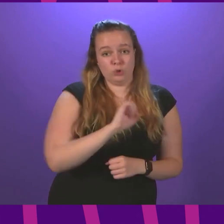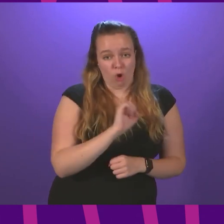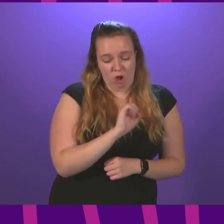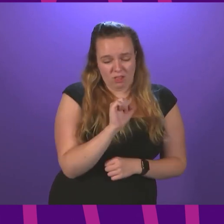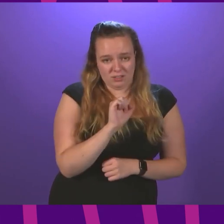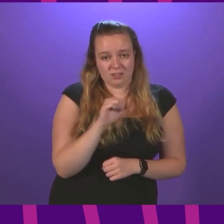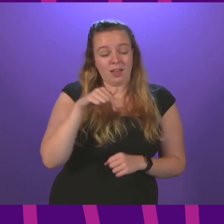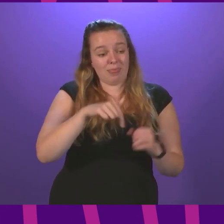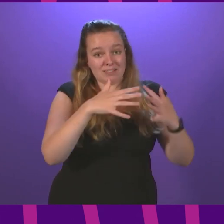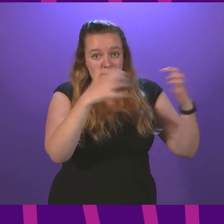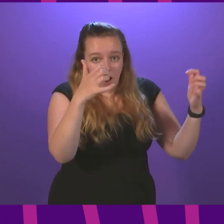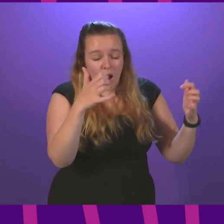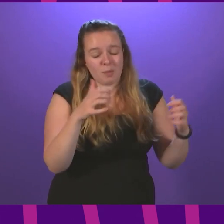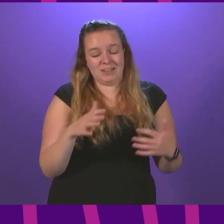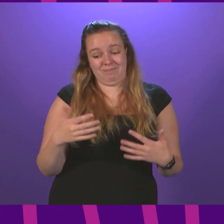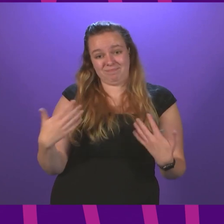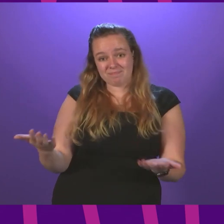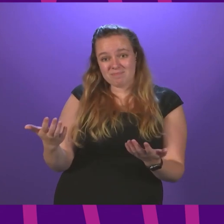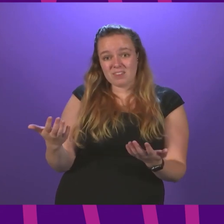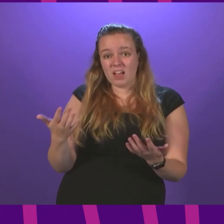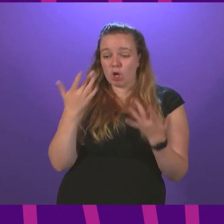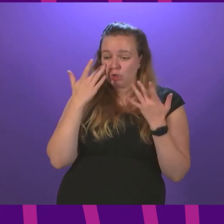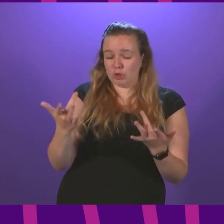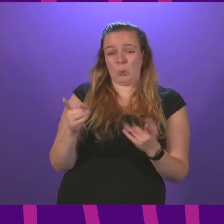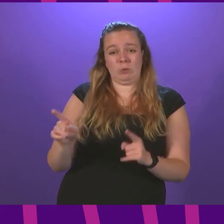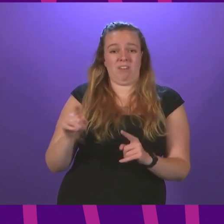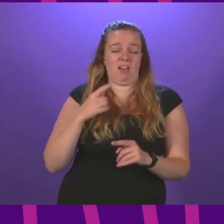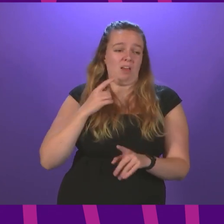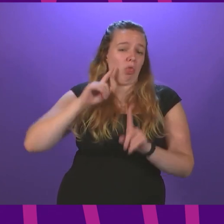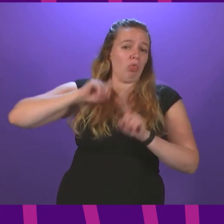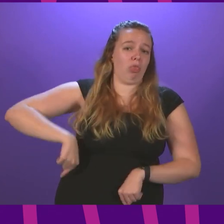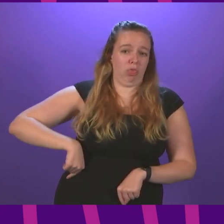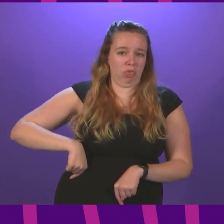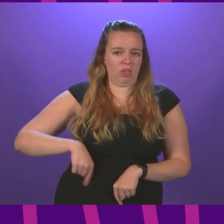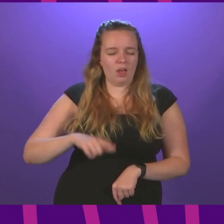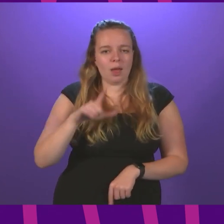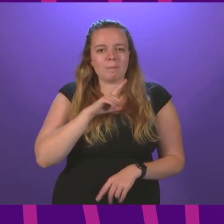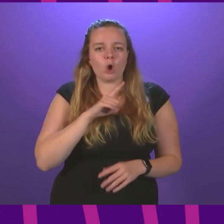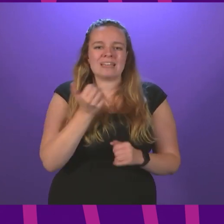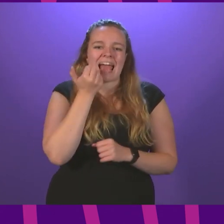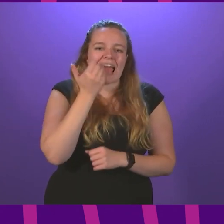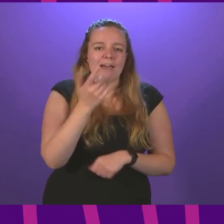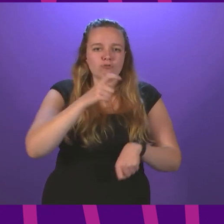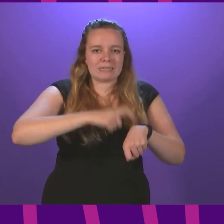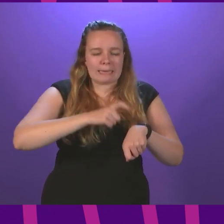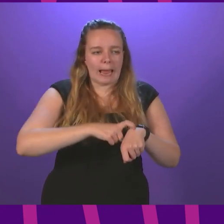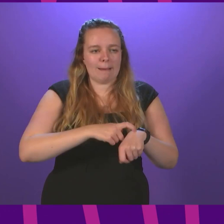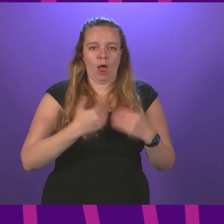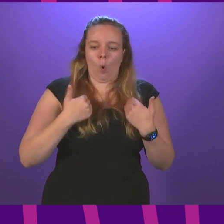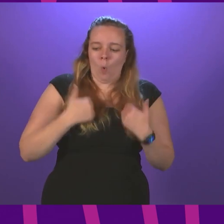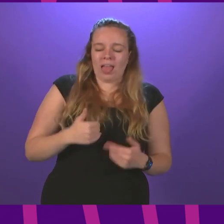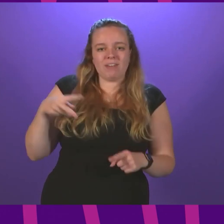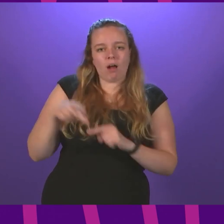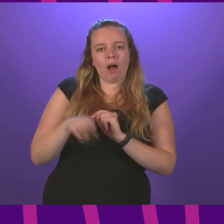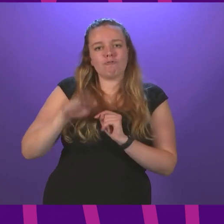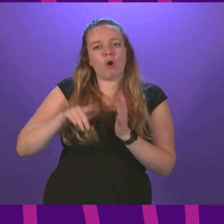and this Parliament just shows how ignorant they are. Because every time a welfare cut